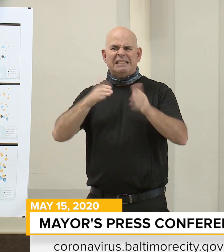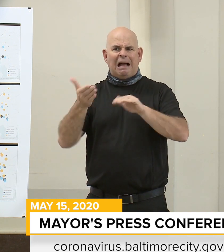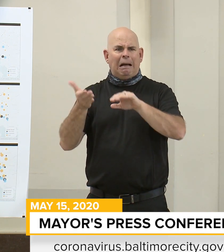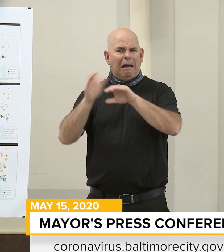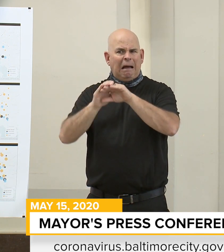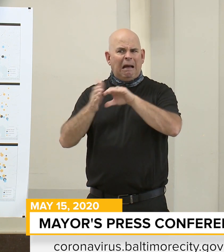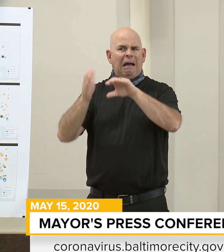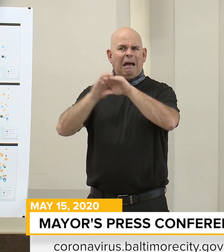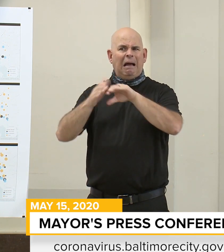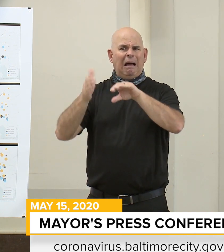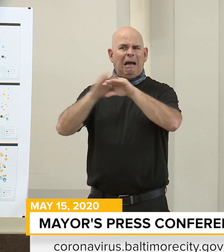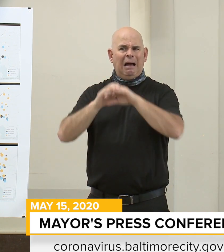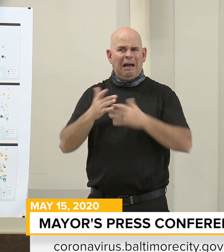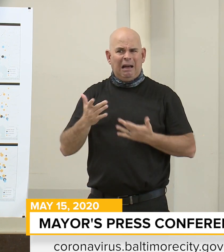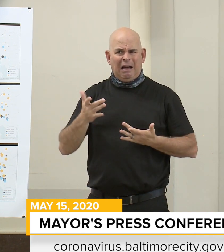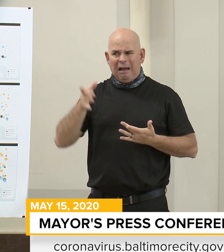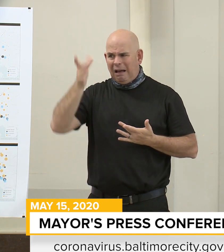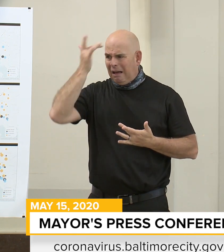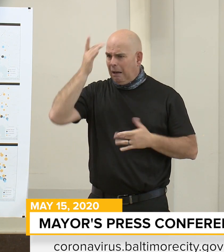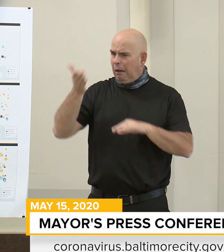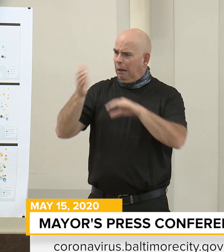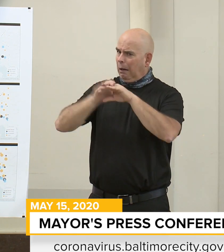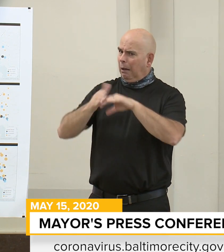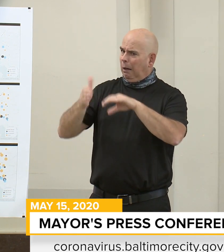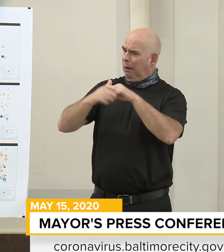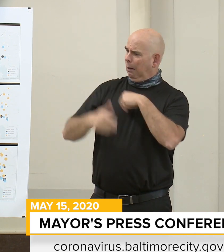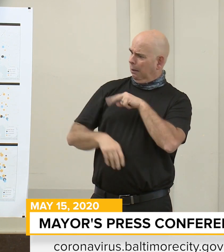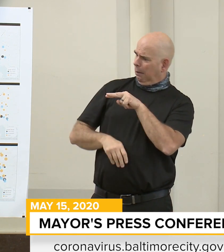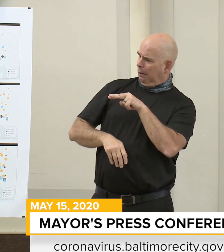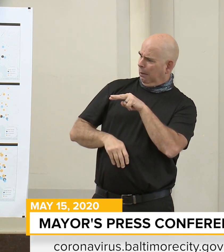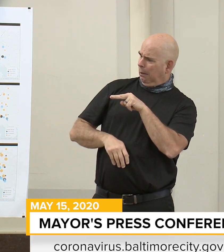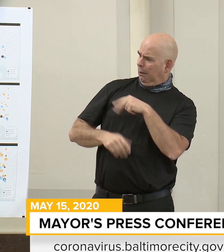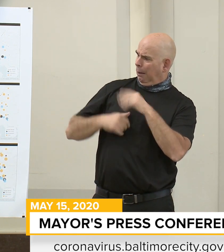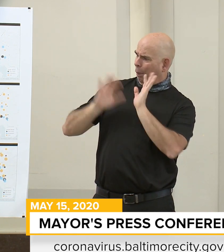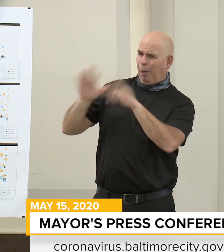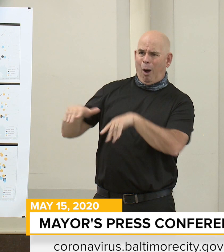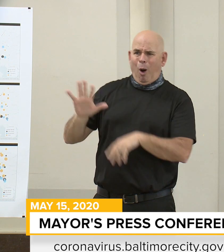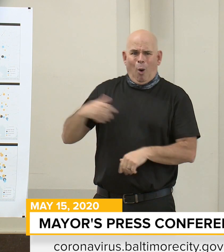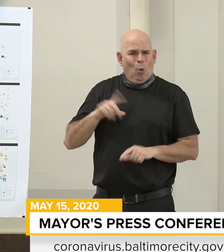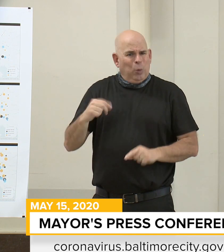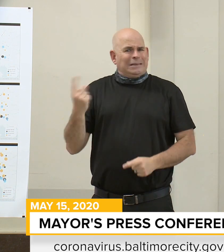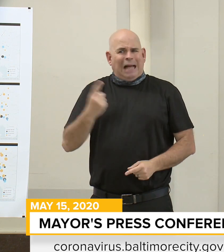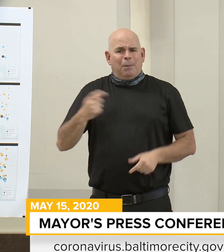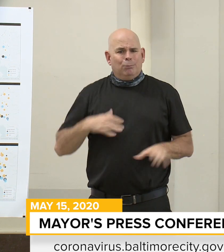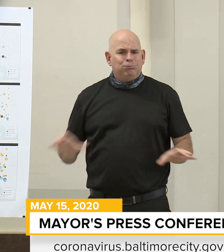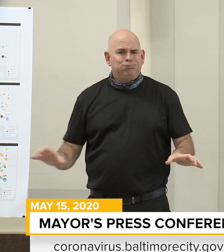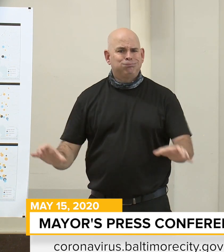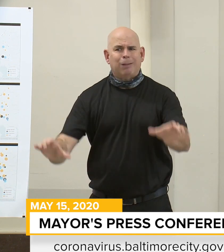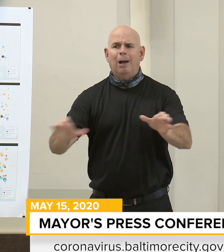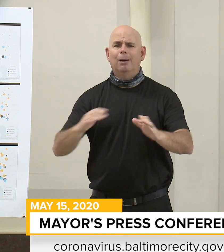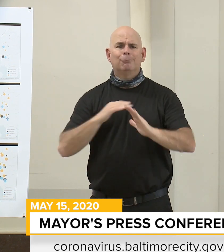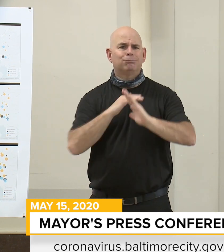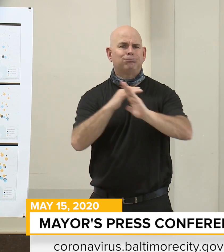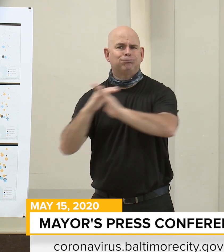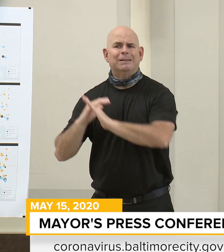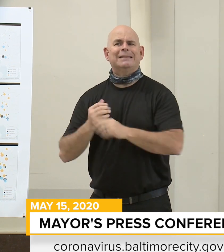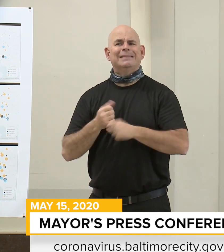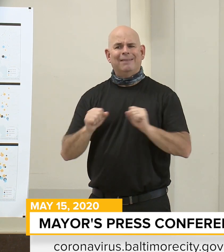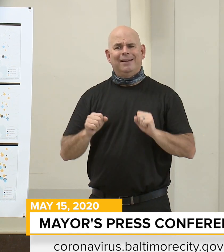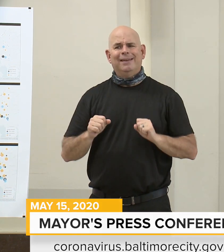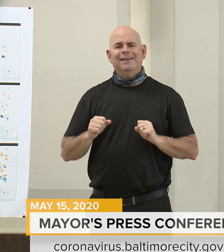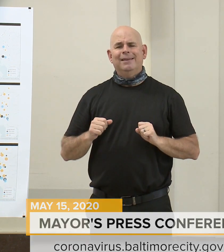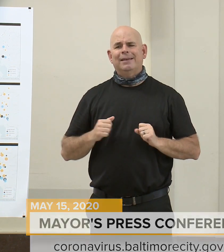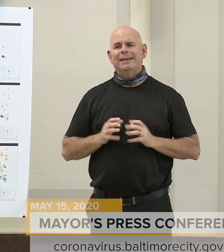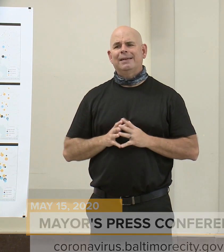So we have to make sure that we follow the advice of our healthcare professionals. I'm quite sure you read what Johns Hopkins